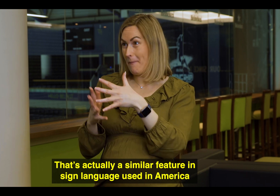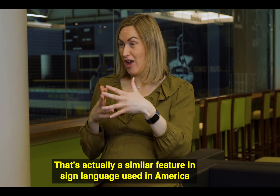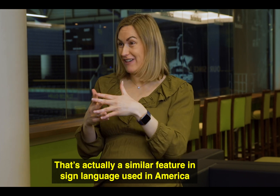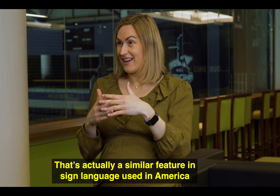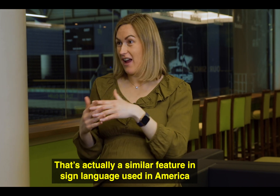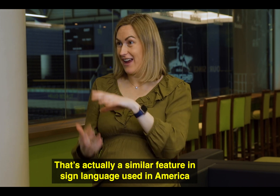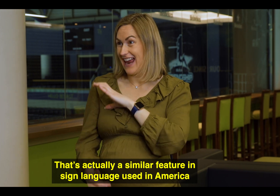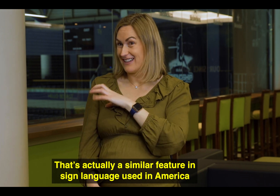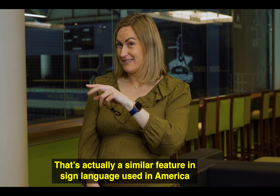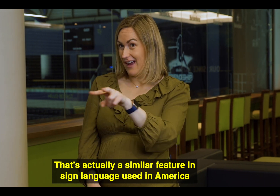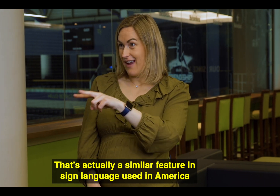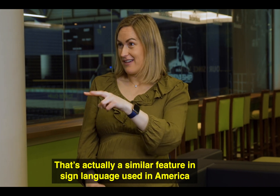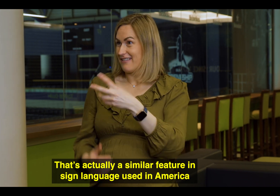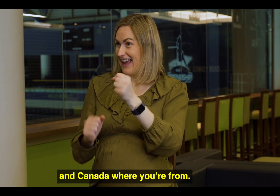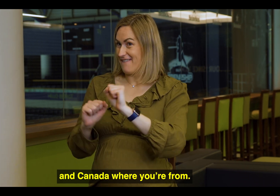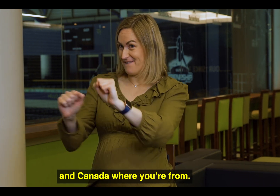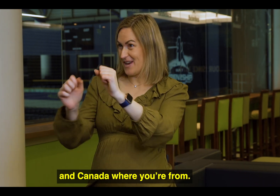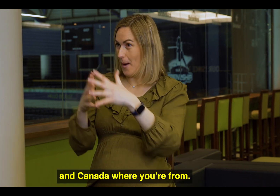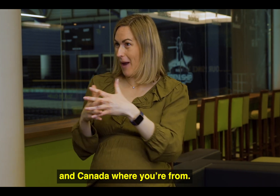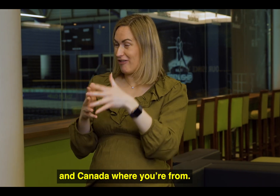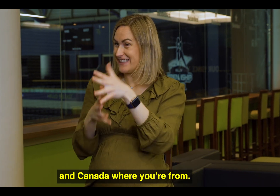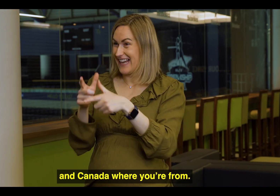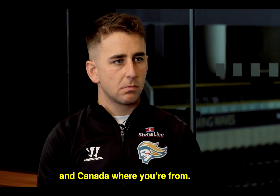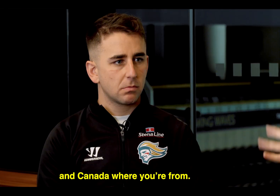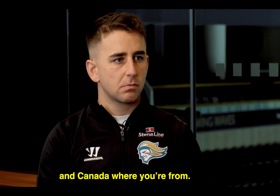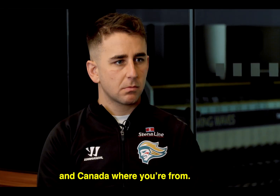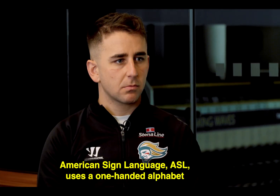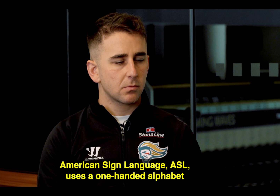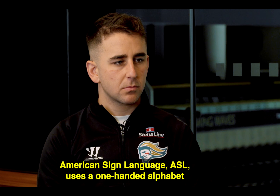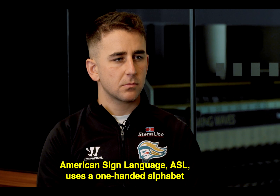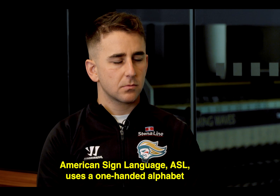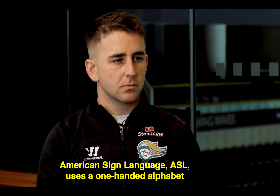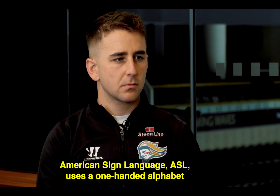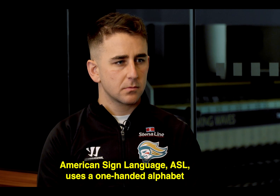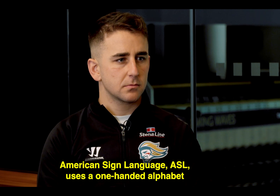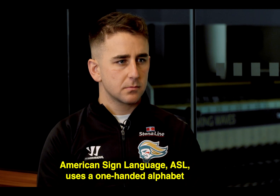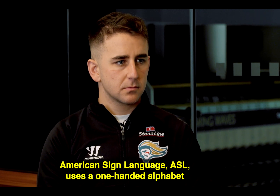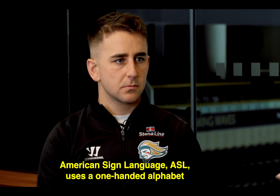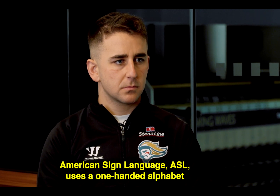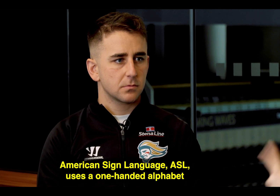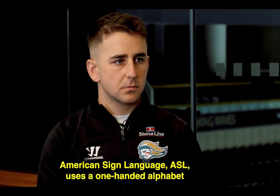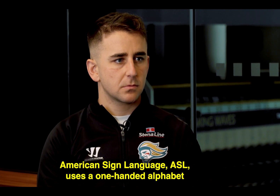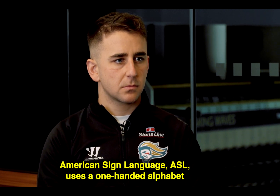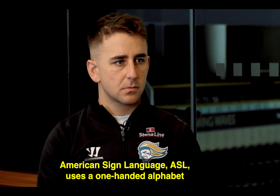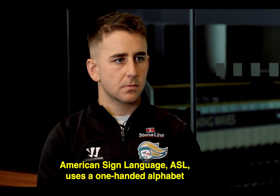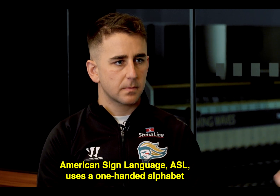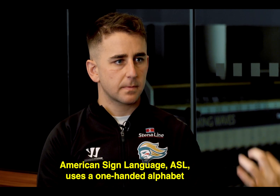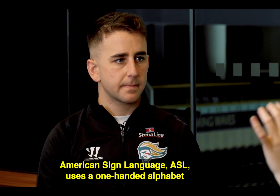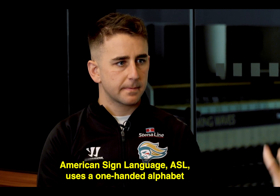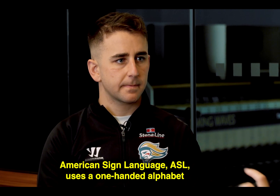in sign language used in America and Canada where you're from. American Sign Language, ASL, uses a one-handed alphabet,